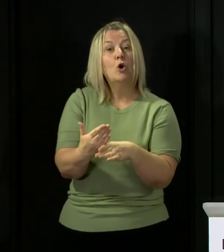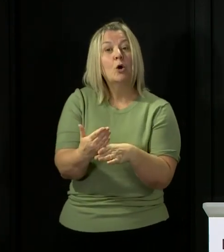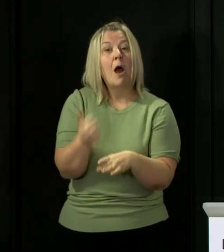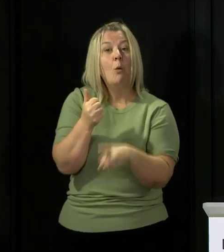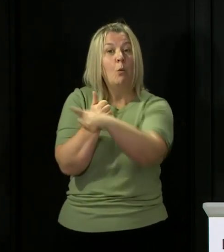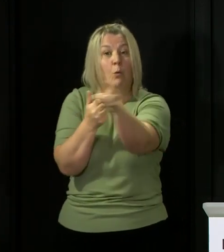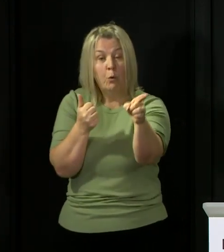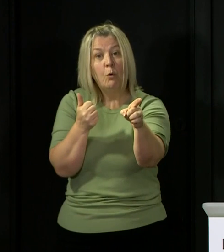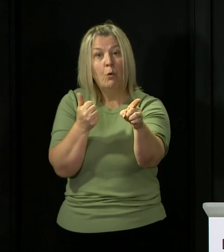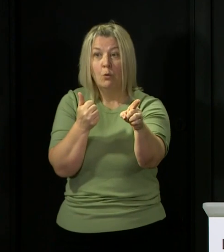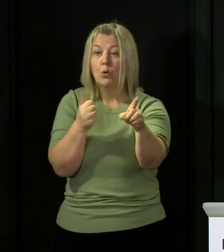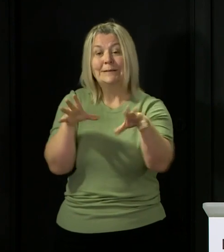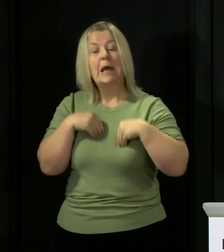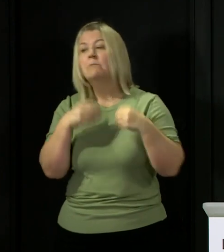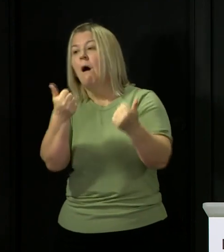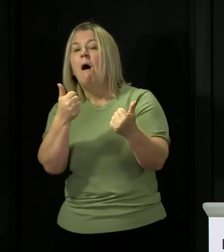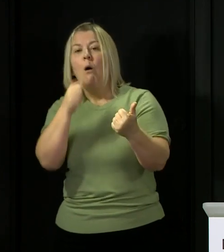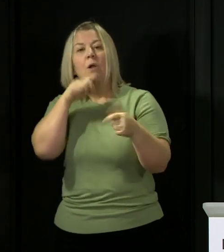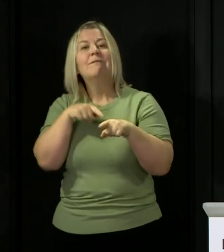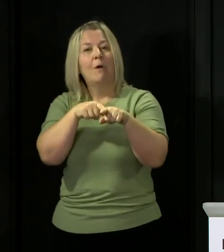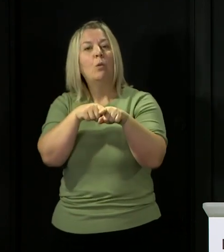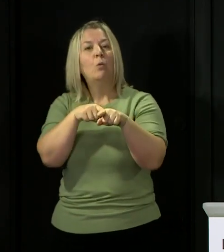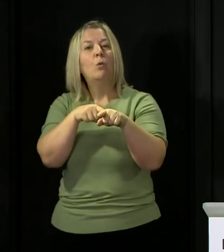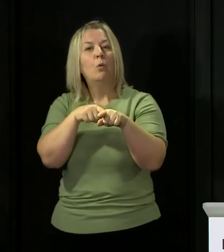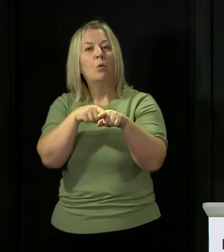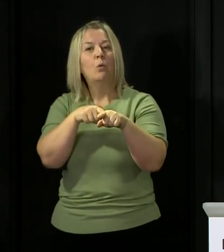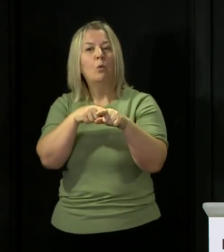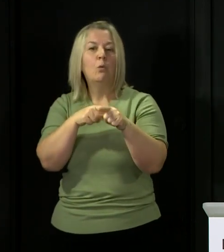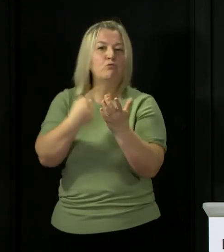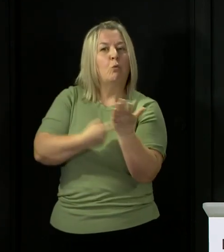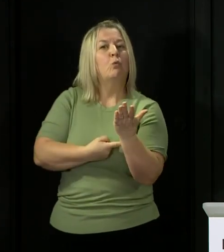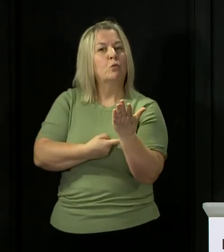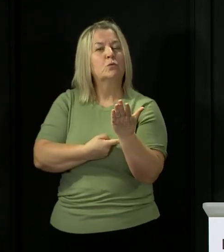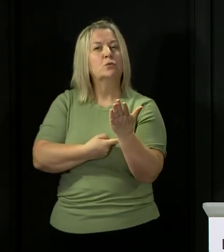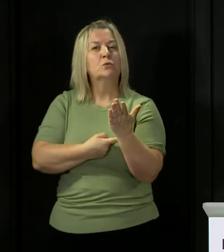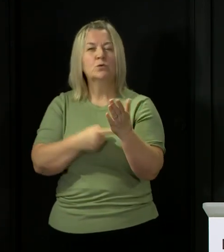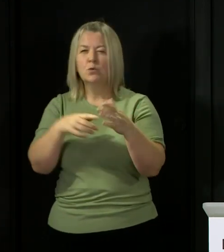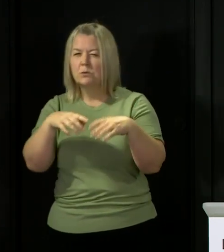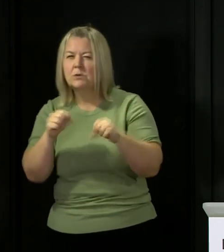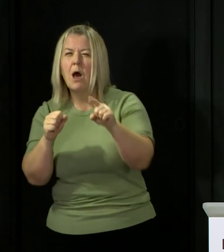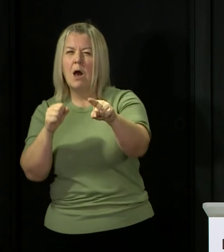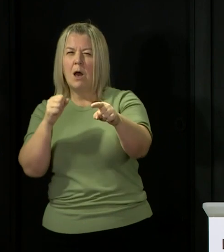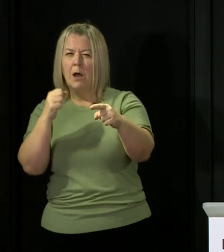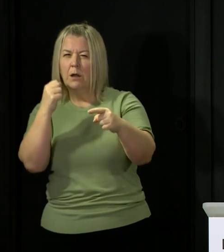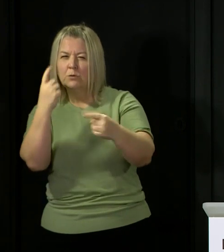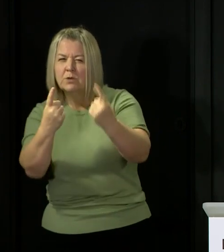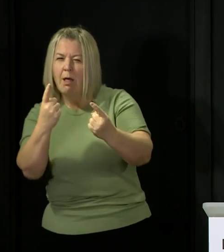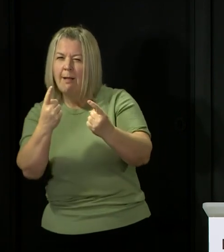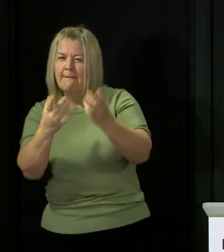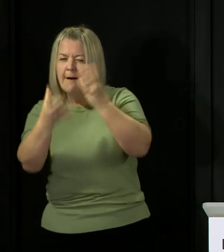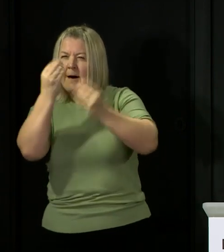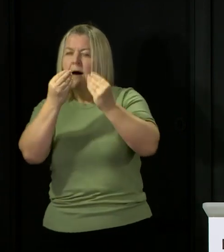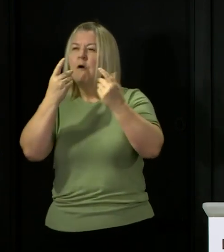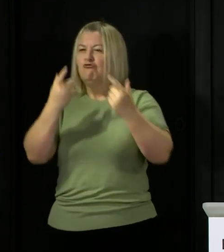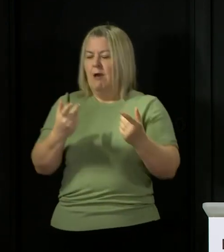public are willing to do what we ask of you so it's really important to start building your knowledge of and confidence in such